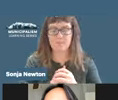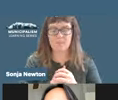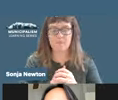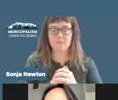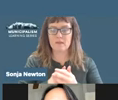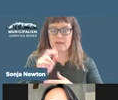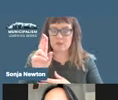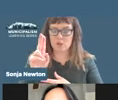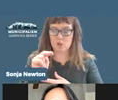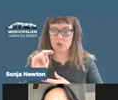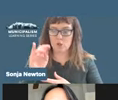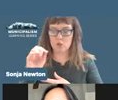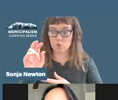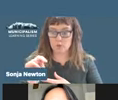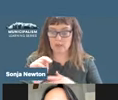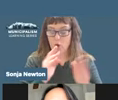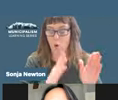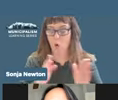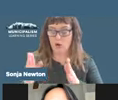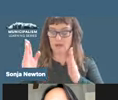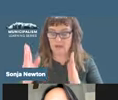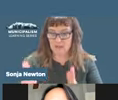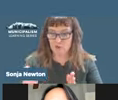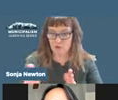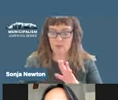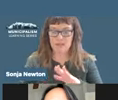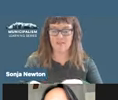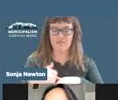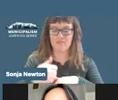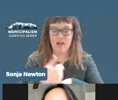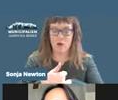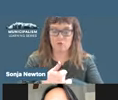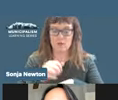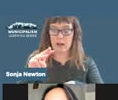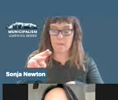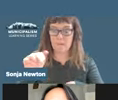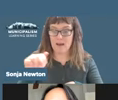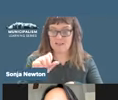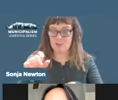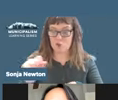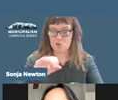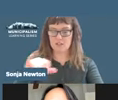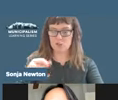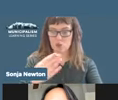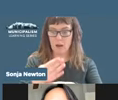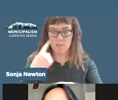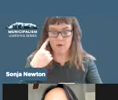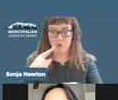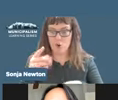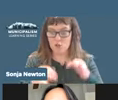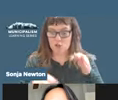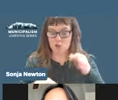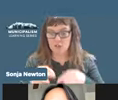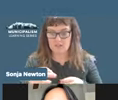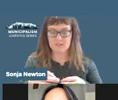organizer since the 1980s and was founding director of Massachusetts Jobs for Justice. In 2016, he co-founded Labor for Bernie and